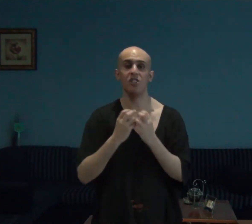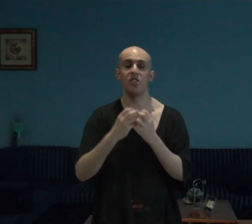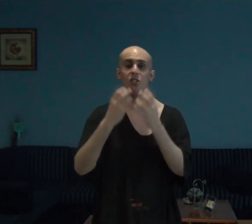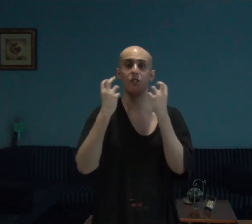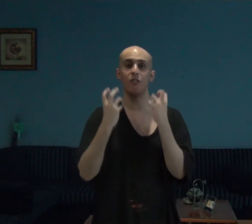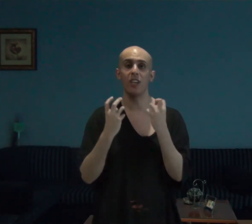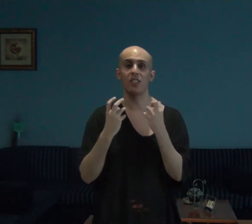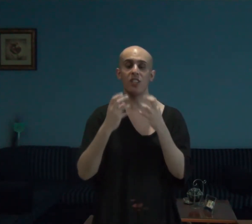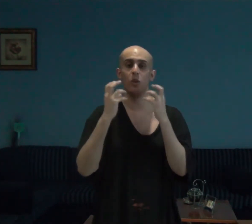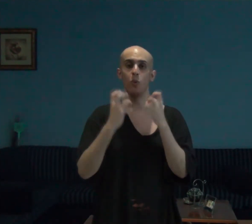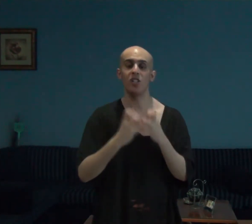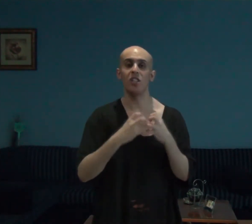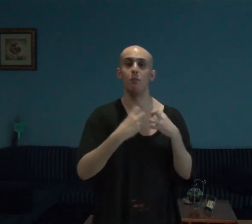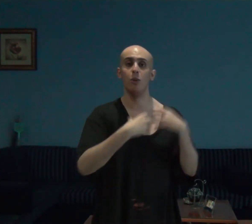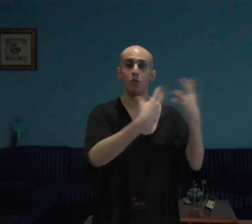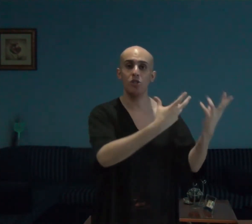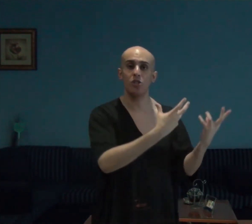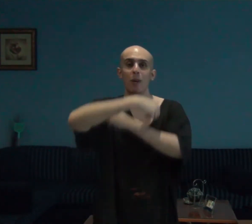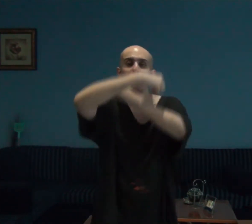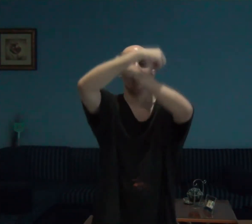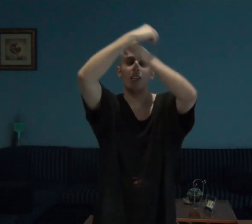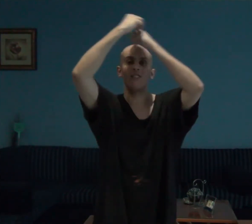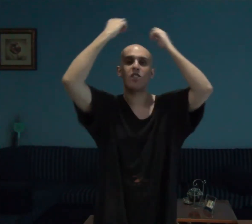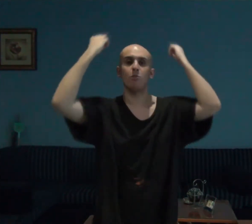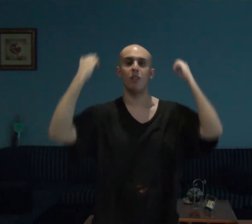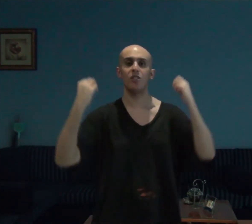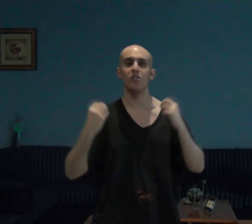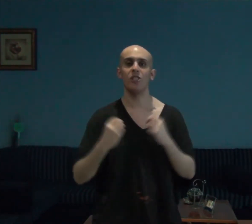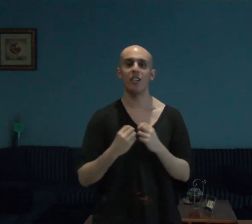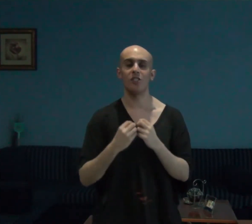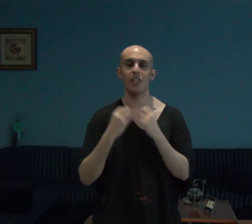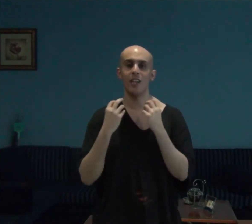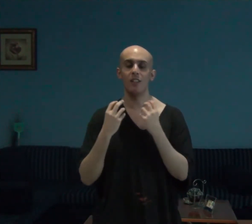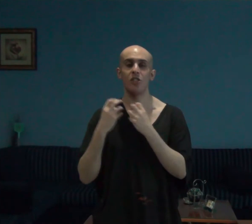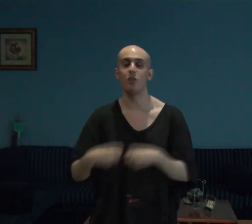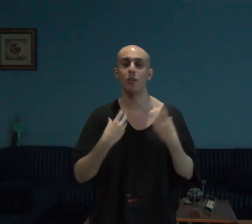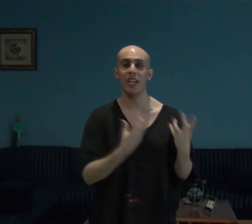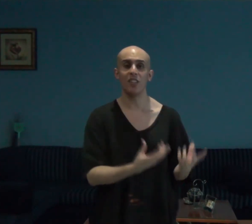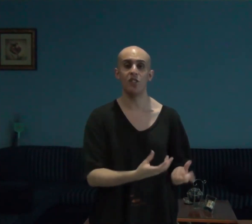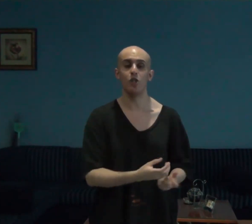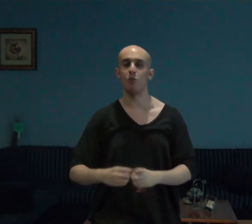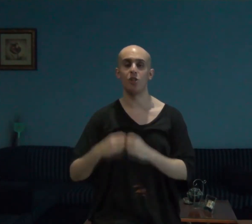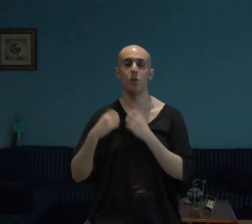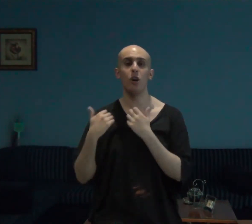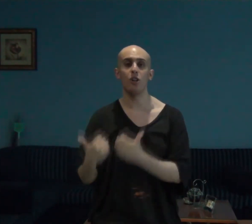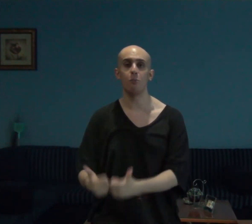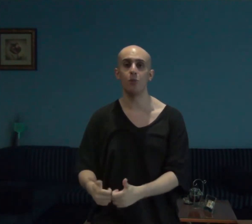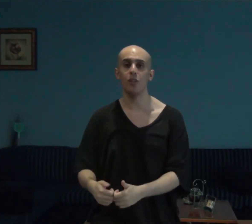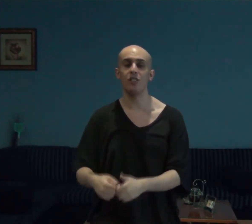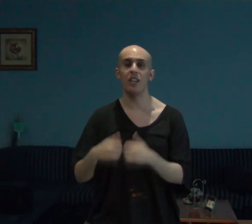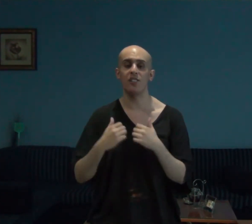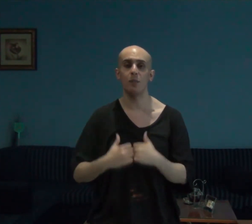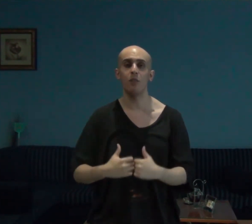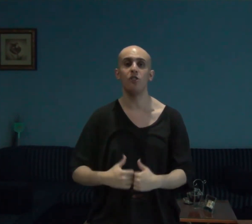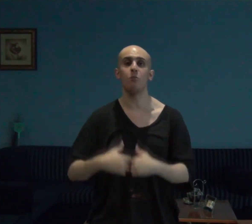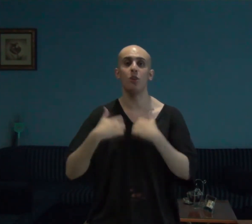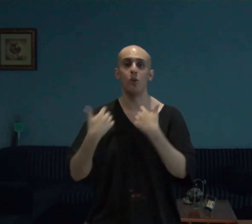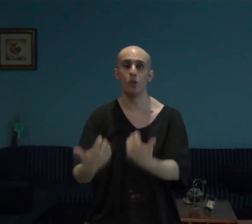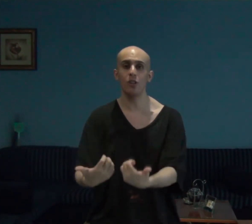and her face and the way she emotes madeline's expressions guys and gals and reactions was so on point and something to behold